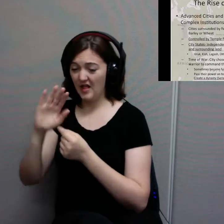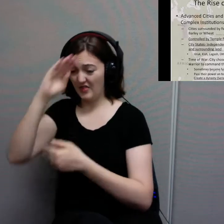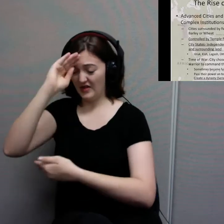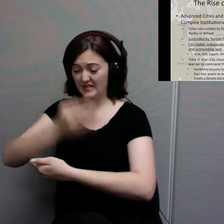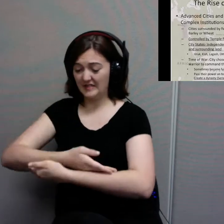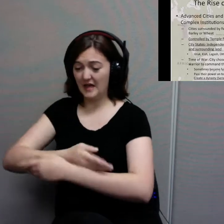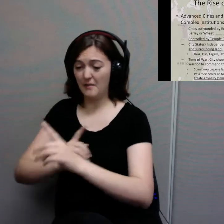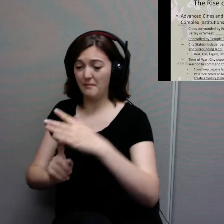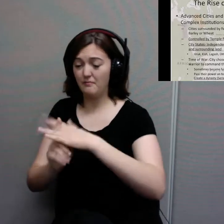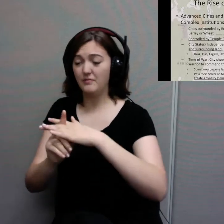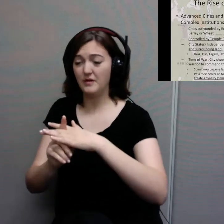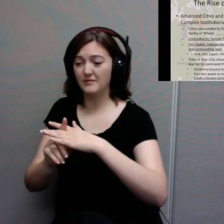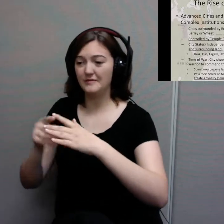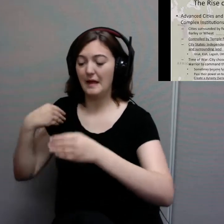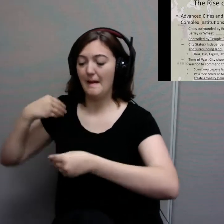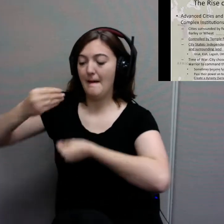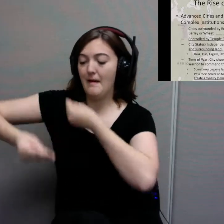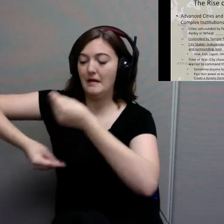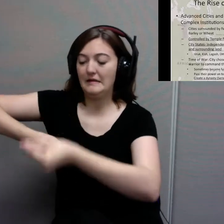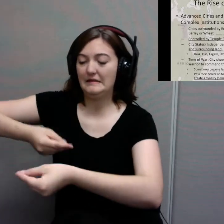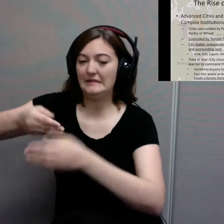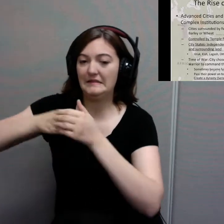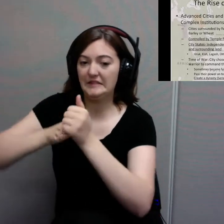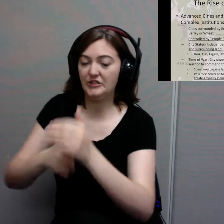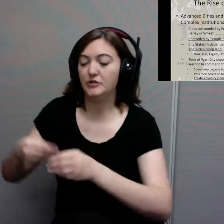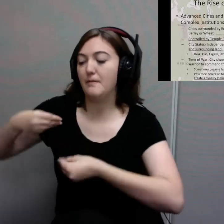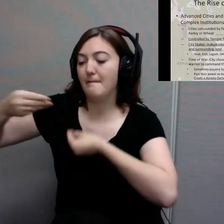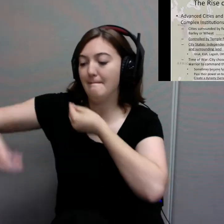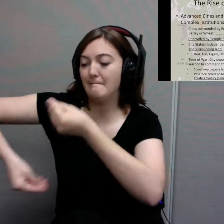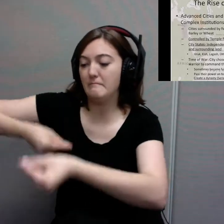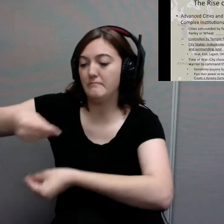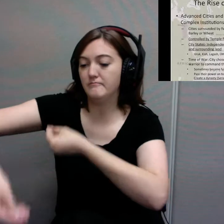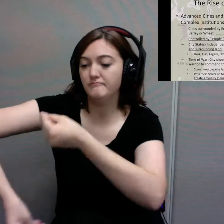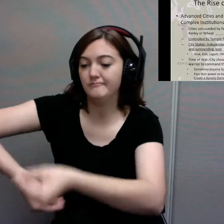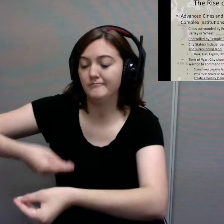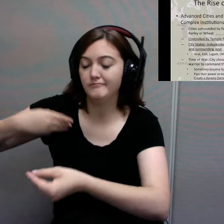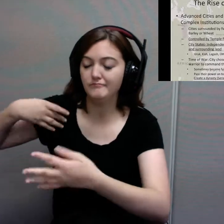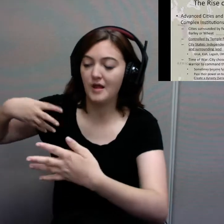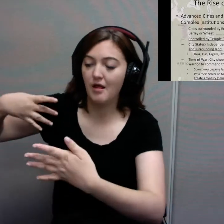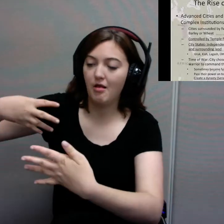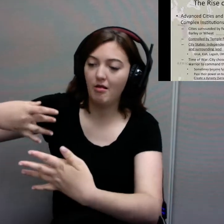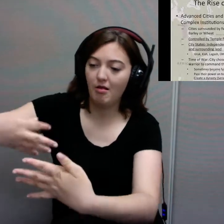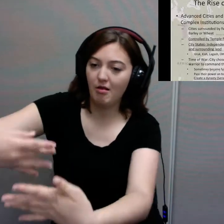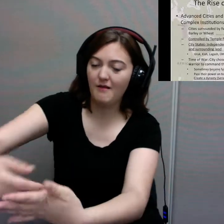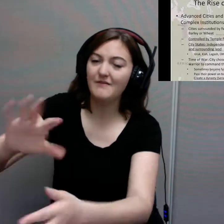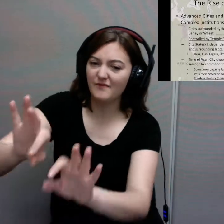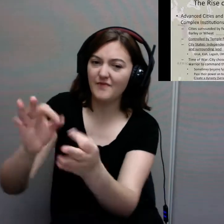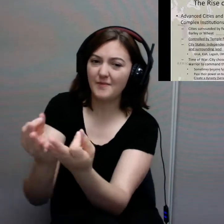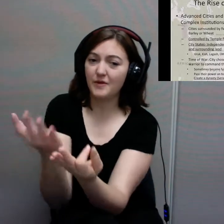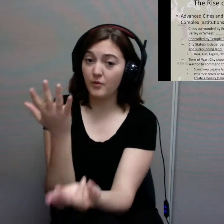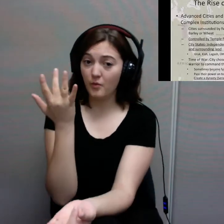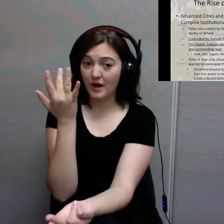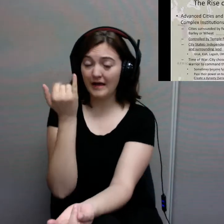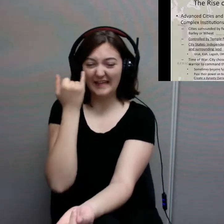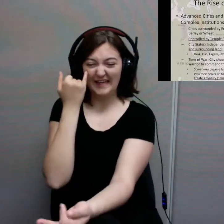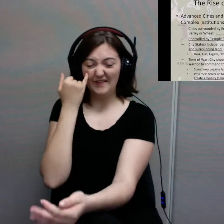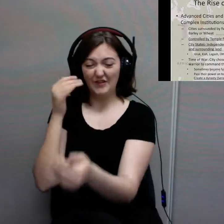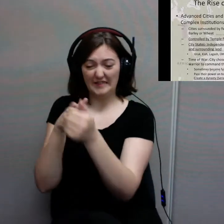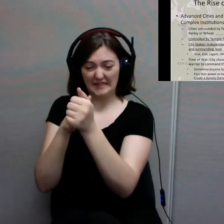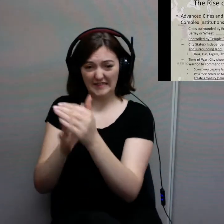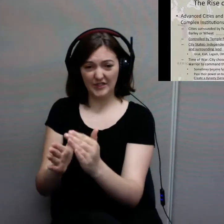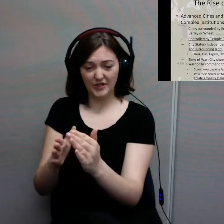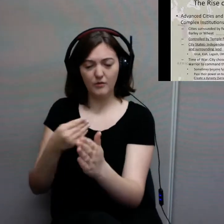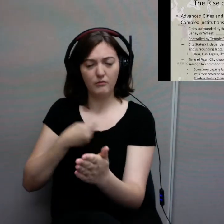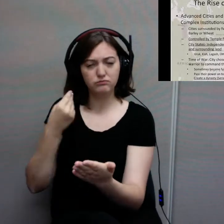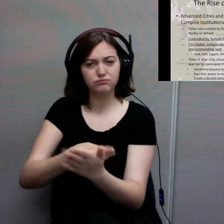their responsibilities and their leadership throughout their family because, obviously, if you're the leader of a nation-state, you're going to be rich, you're going to have things that you want,